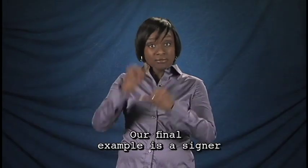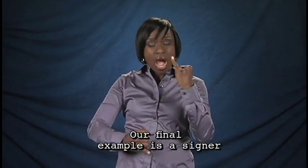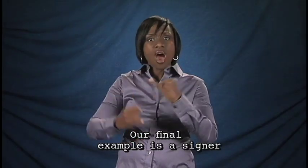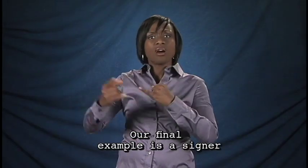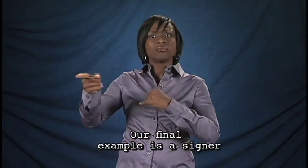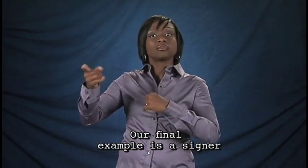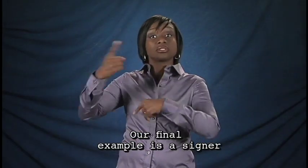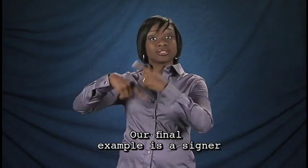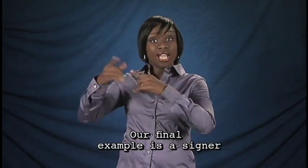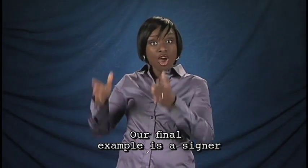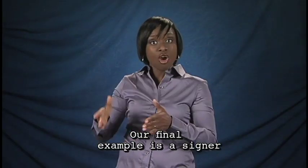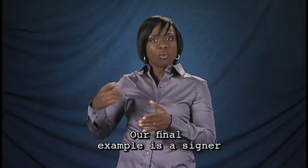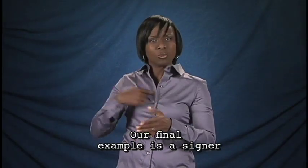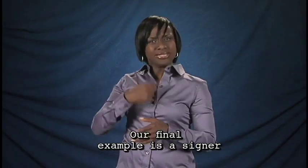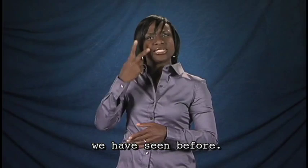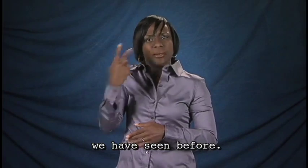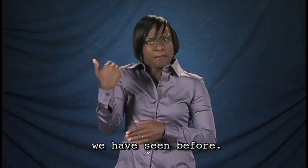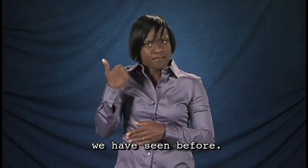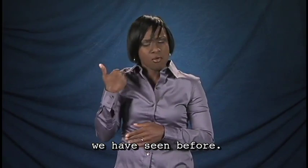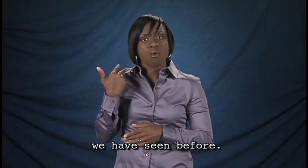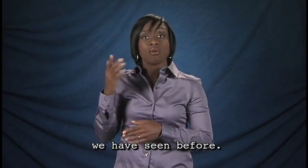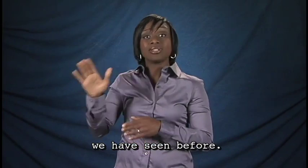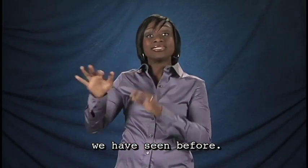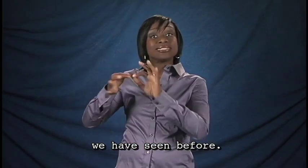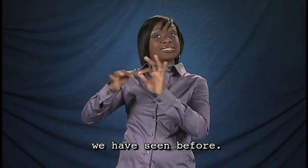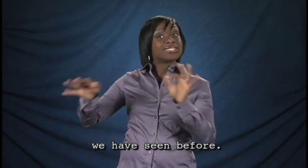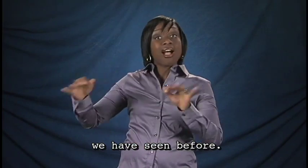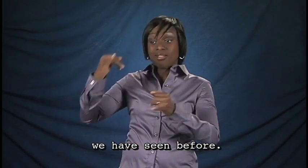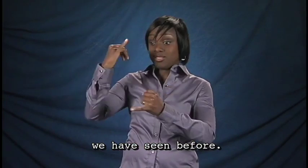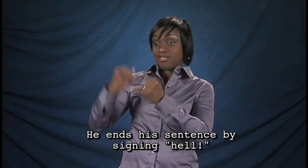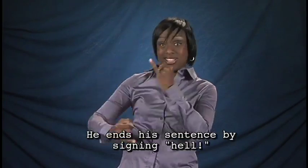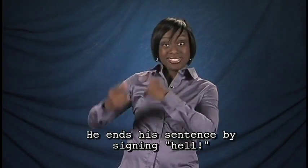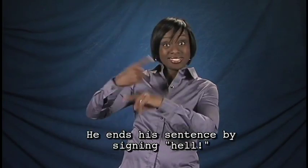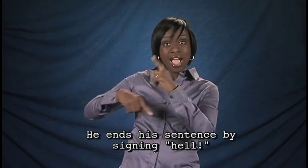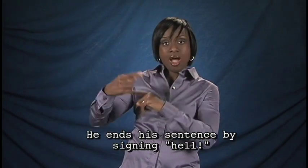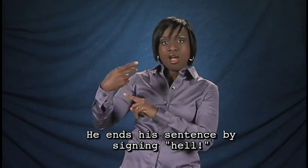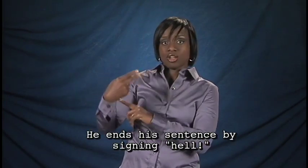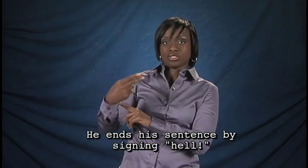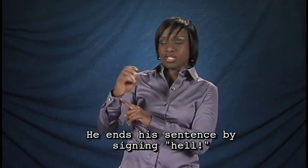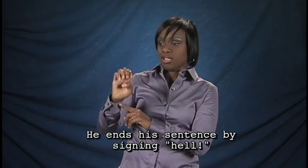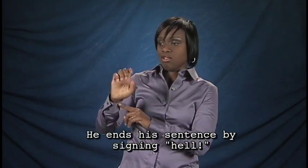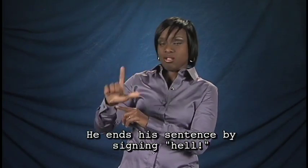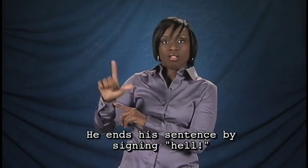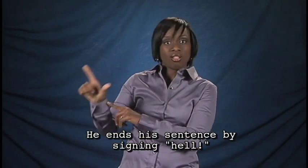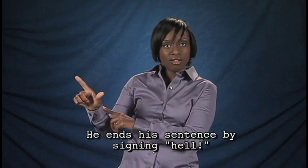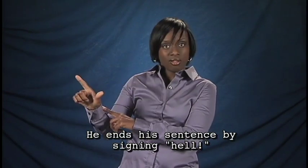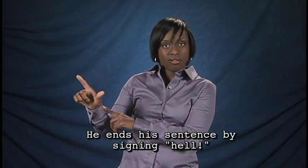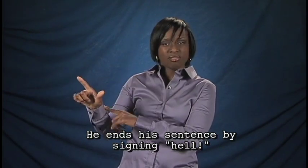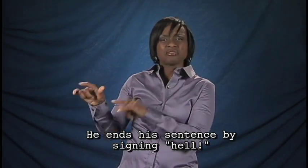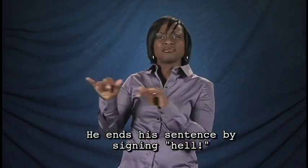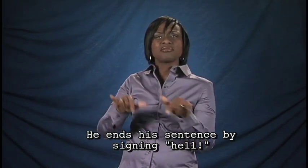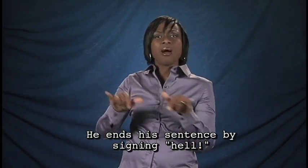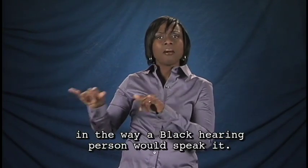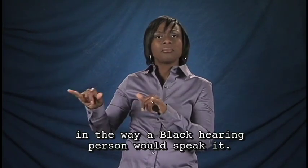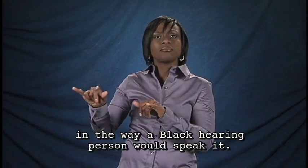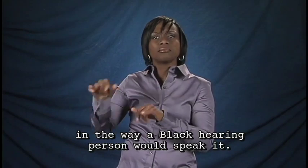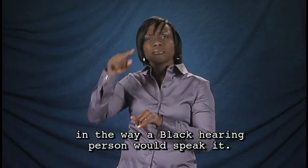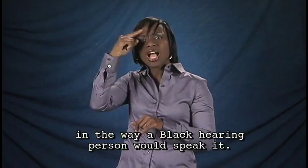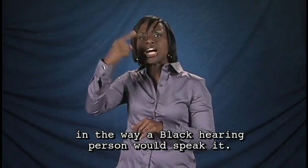Her final example is a signer we have seen before. He ends his sentence by signing, hell, in the way a black